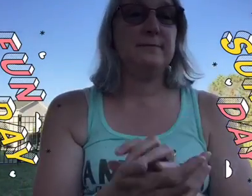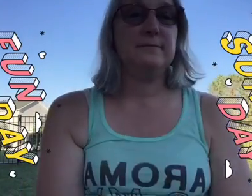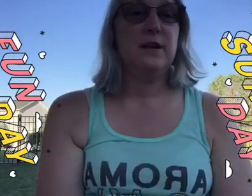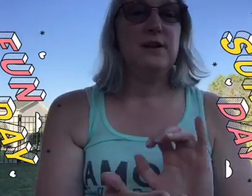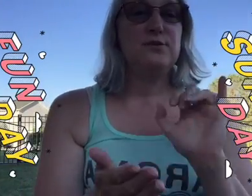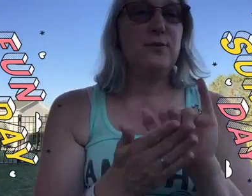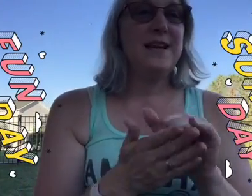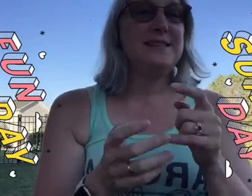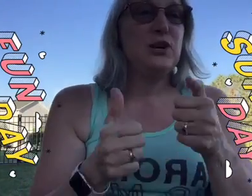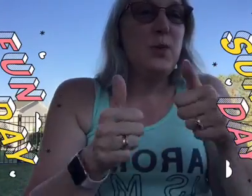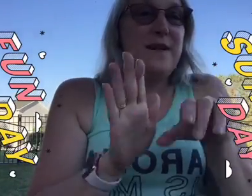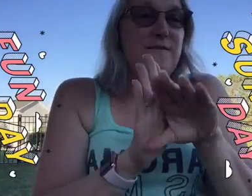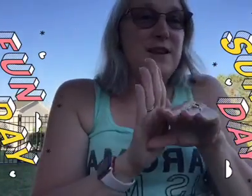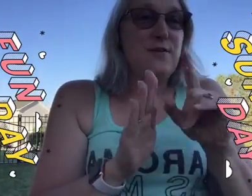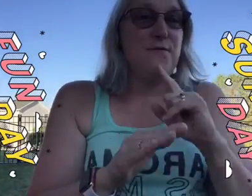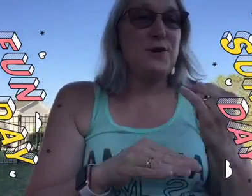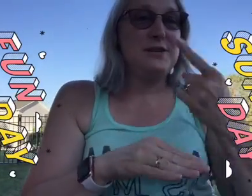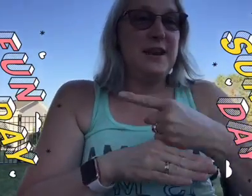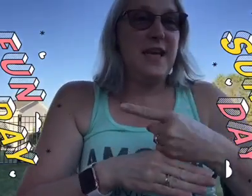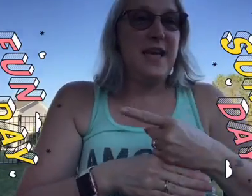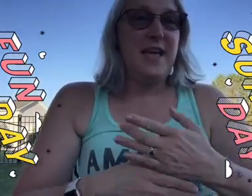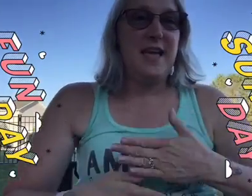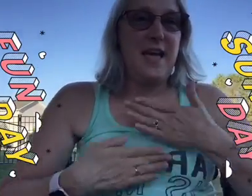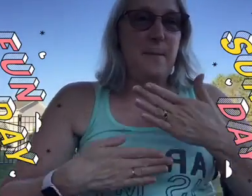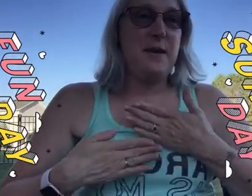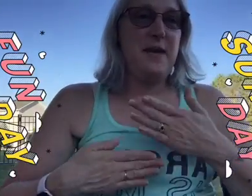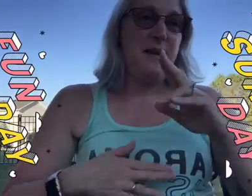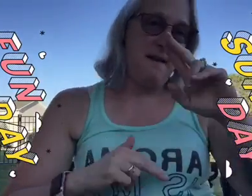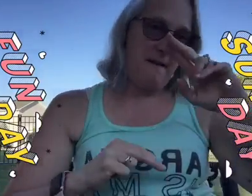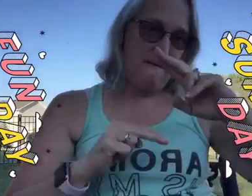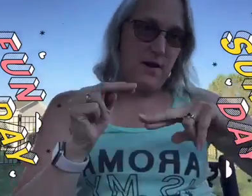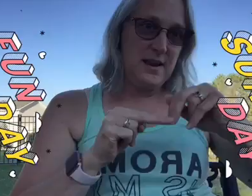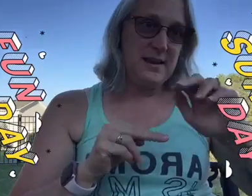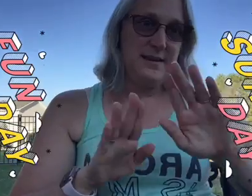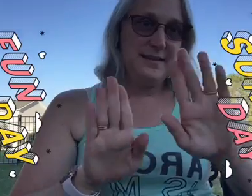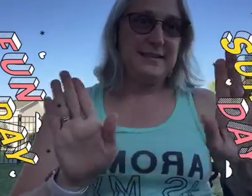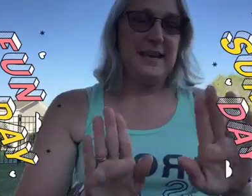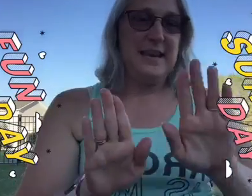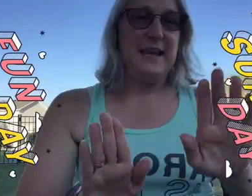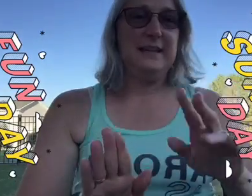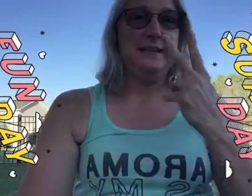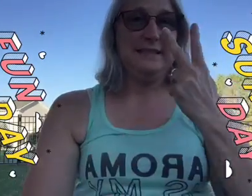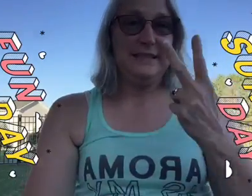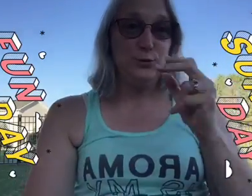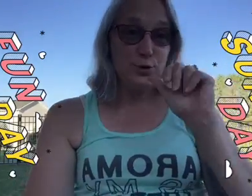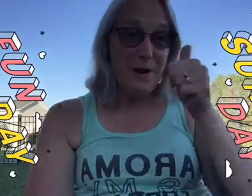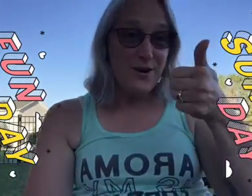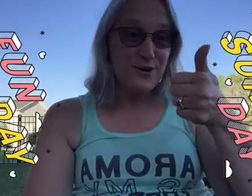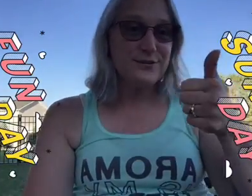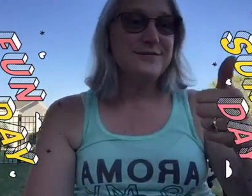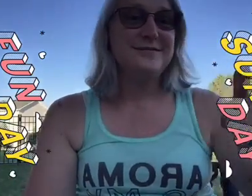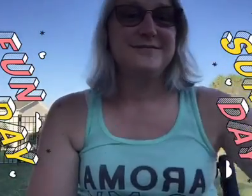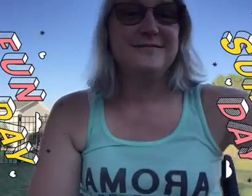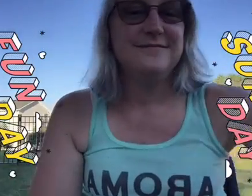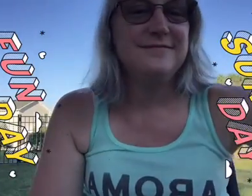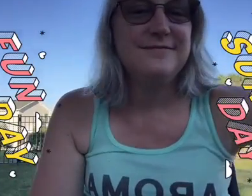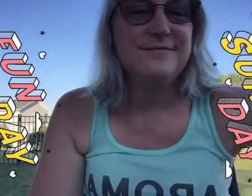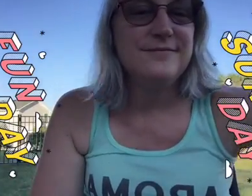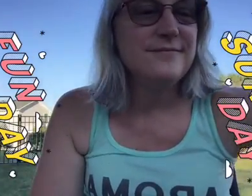so that's the quick video for today happy fun sunday see you tomorrow you